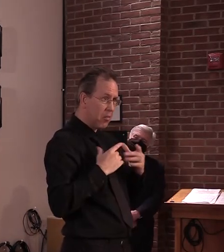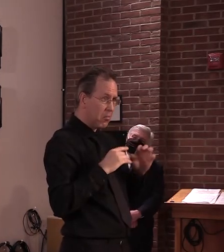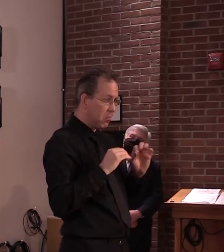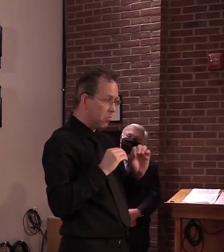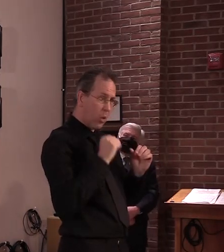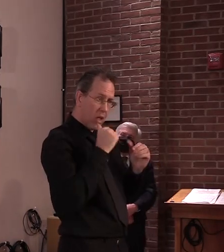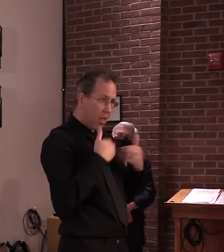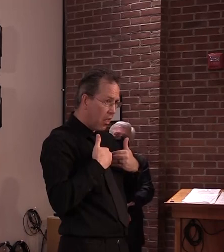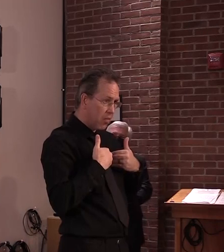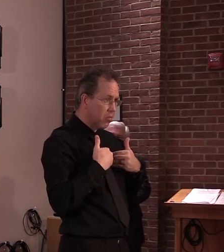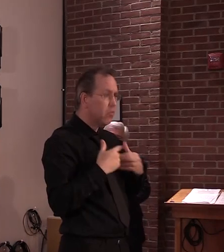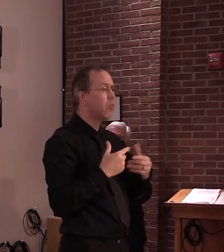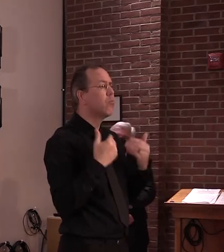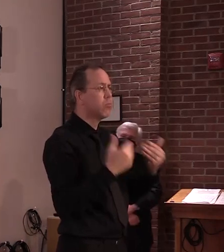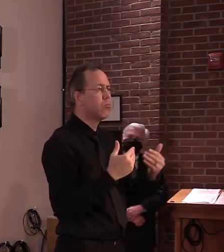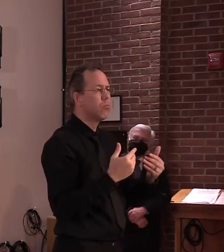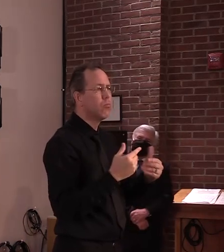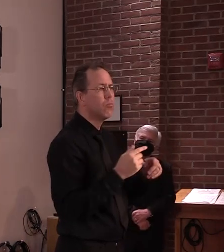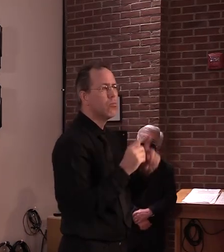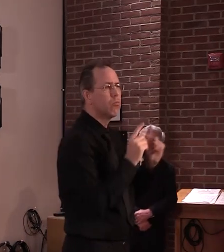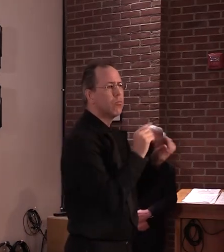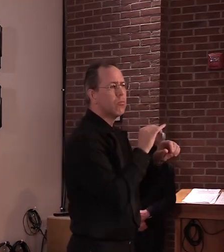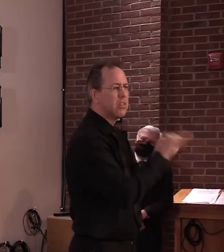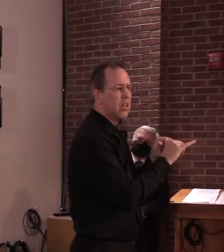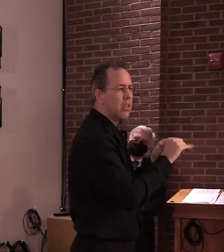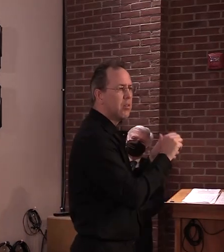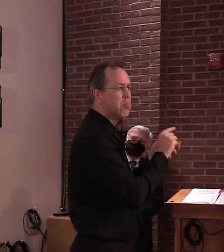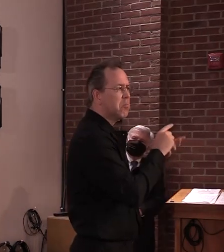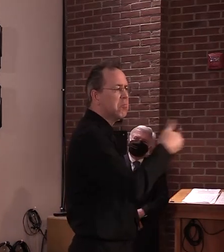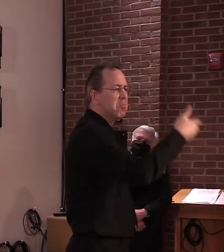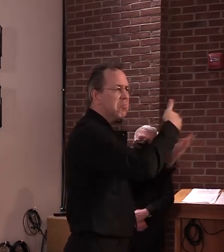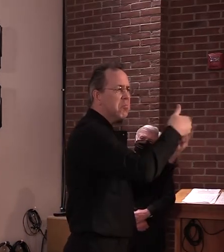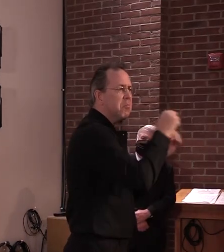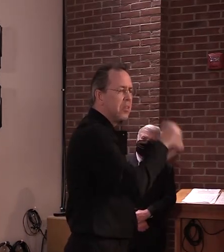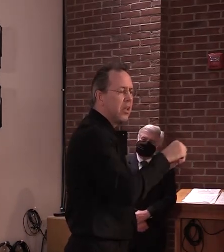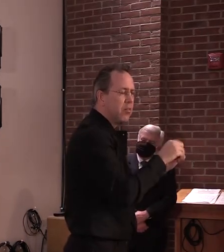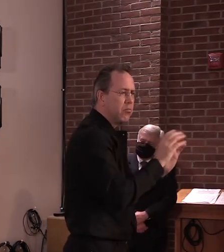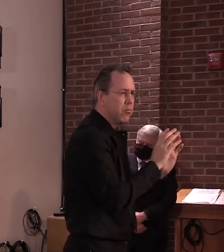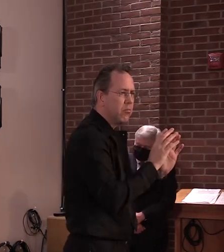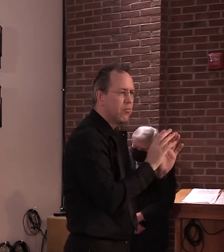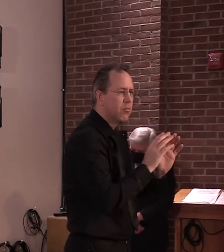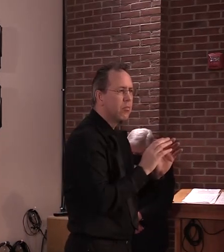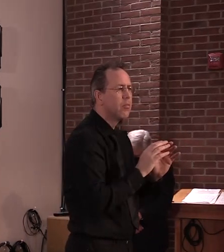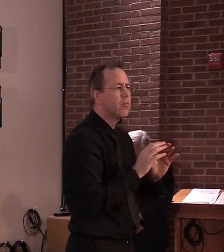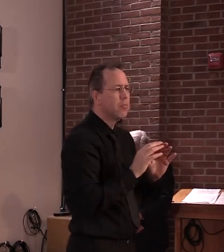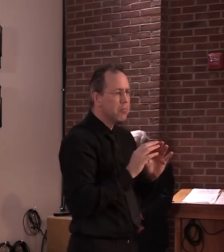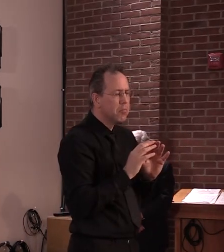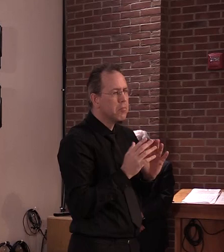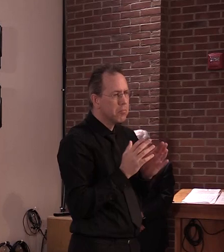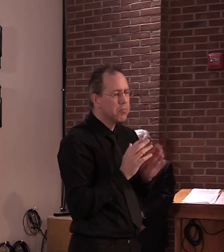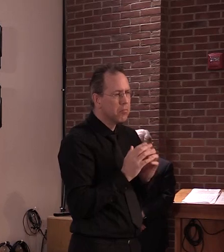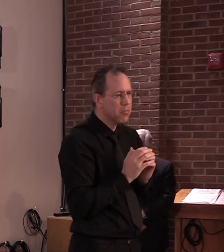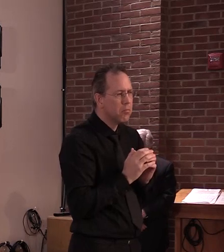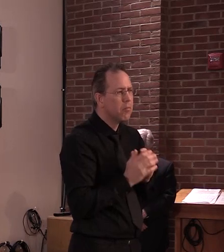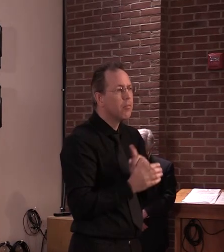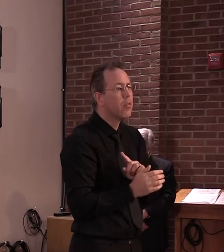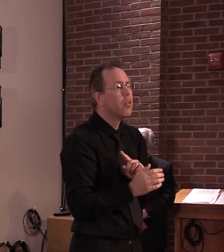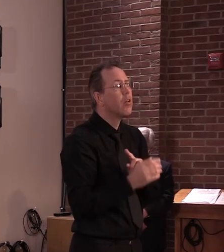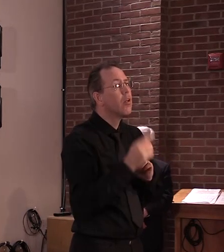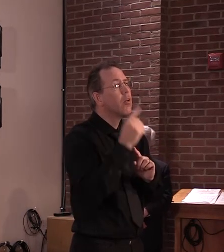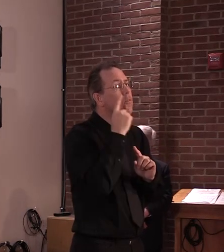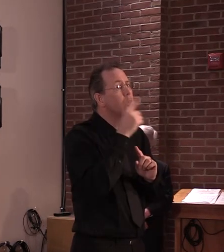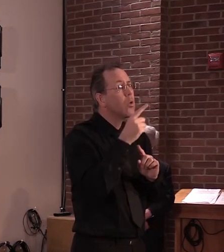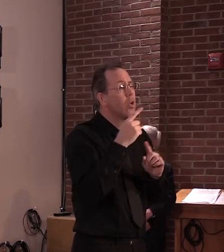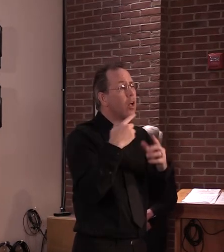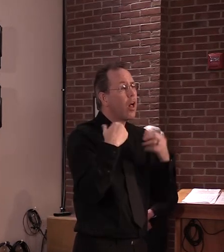be being followed by the health department as part of contact tracing, and you'll be on the